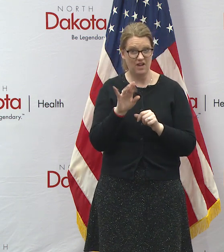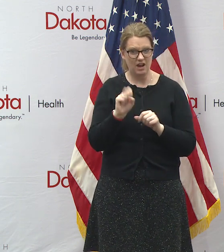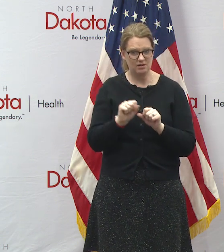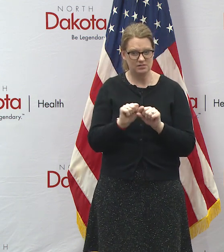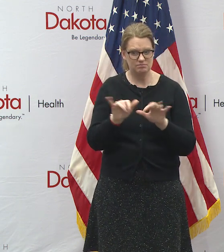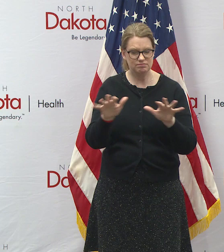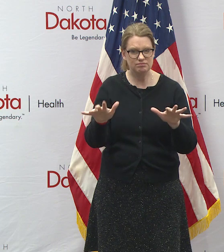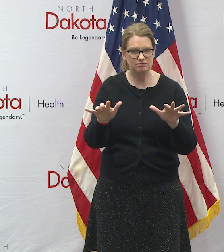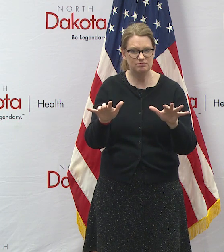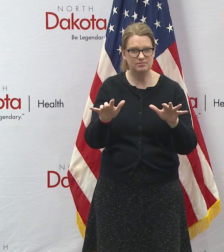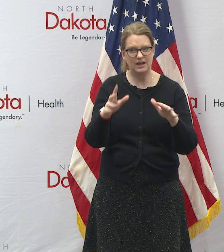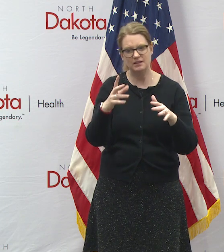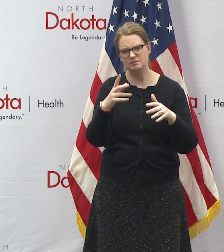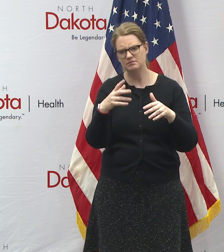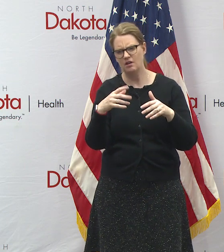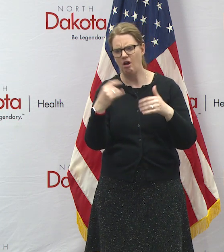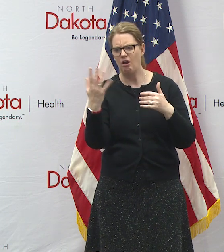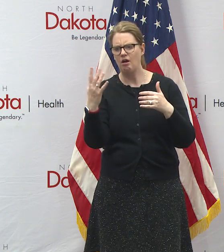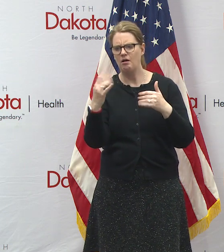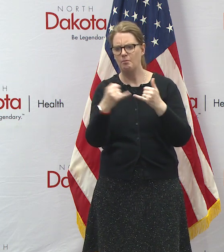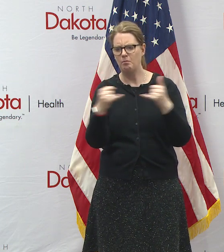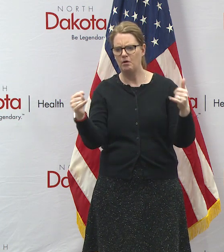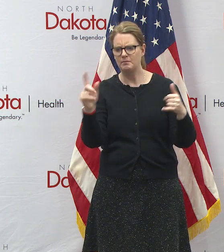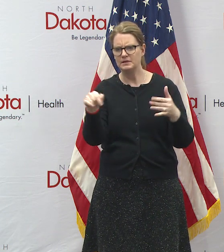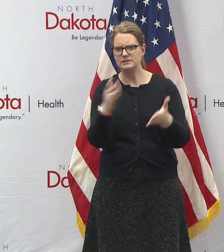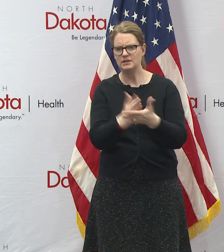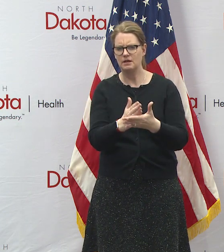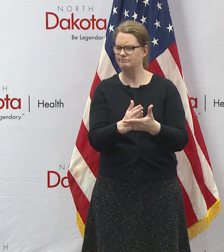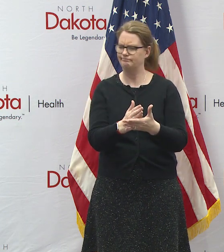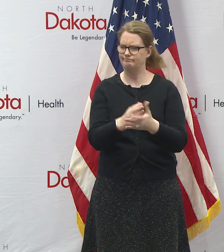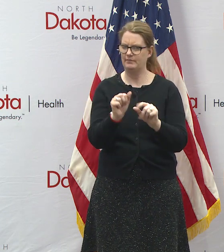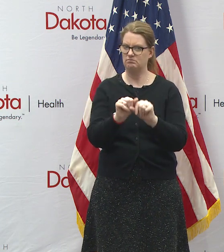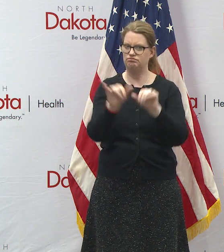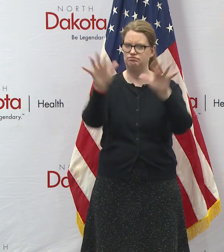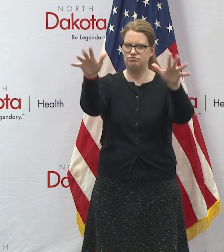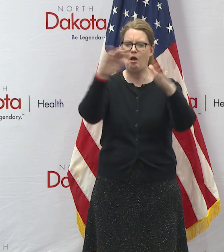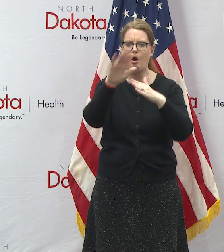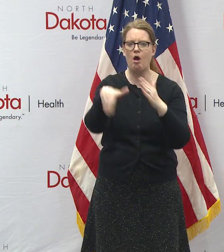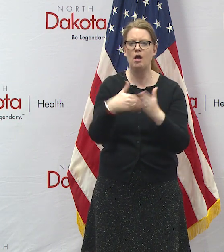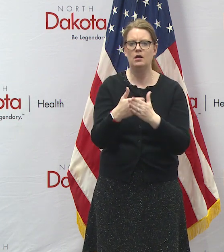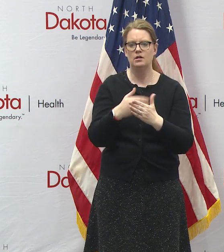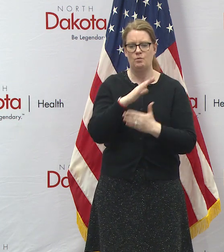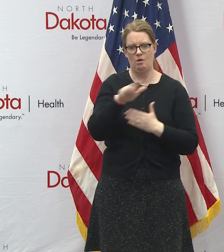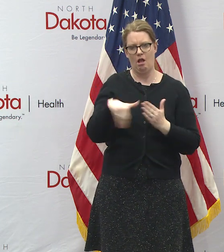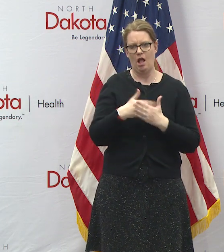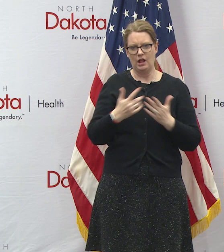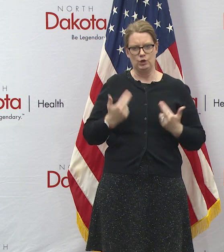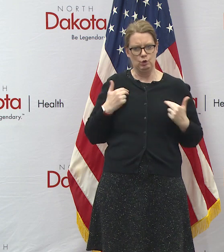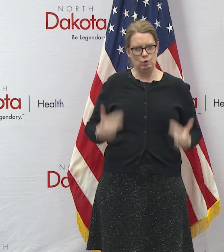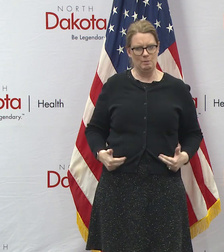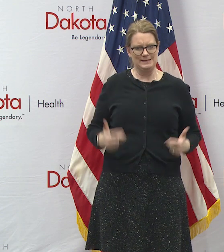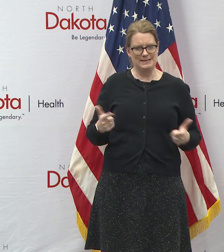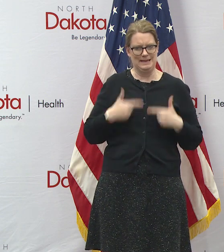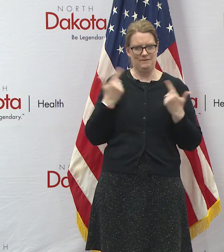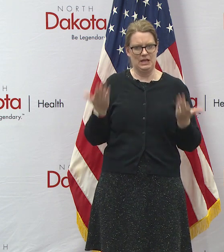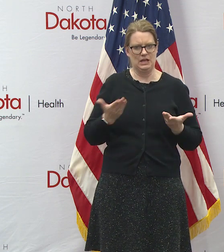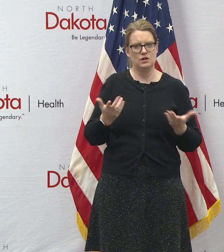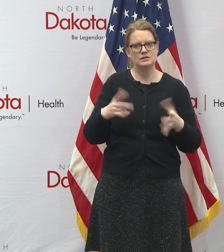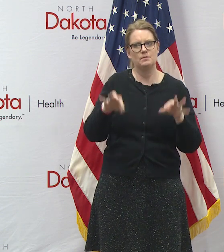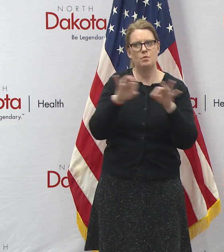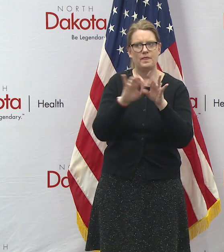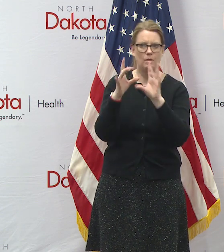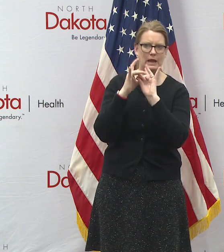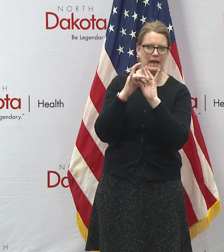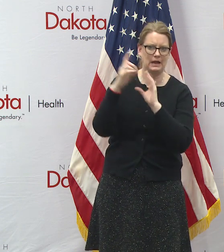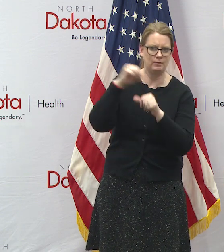it's important that we understand that we're all we're all humans living together on the great plains and it's important that we uh stay connected with